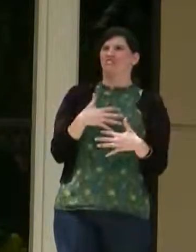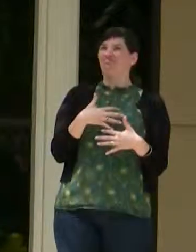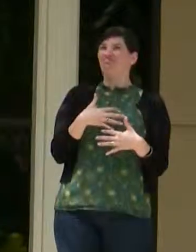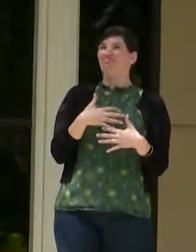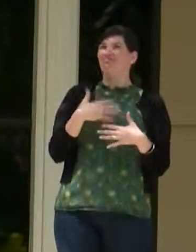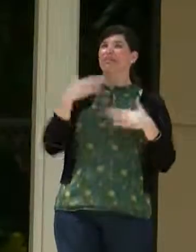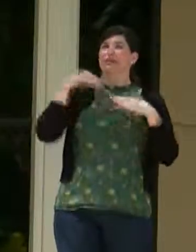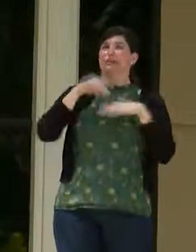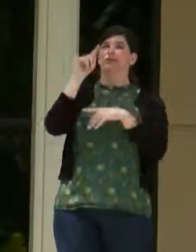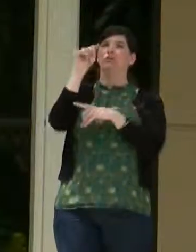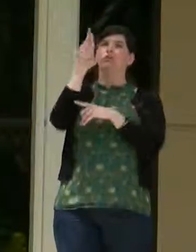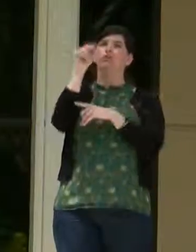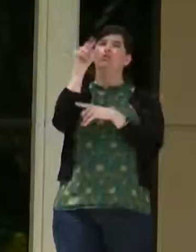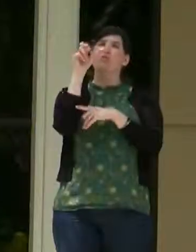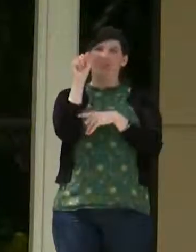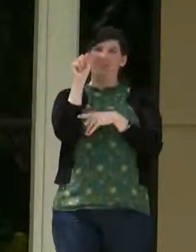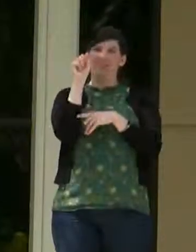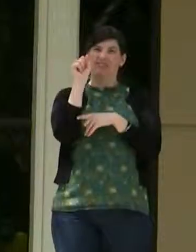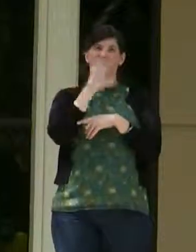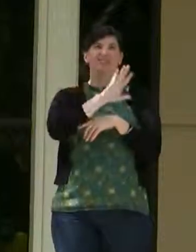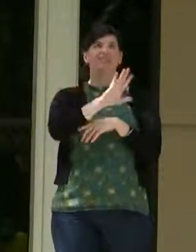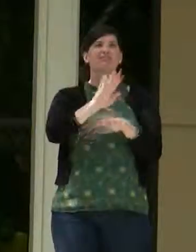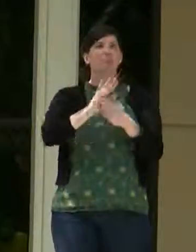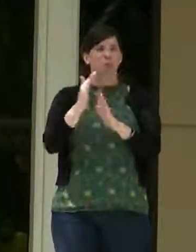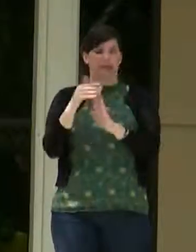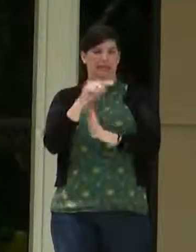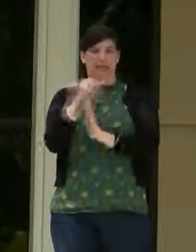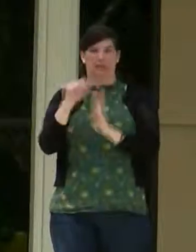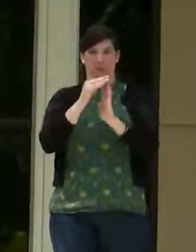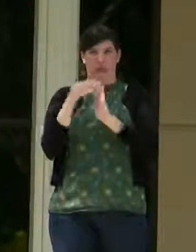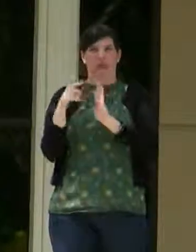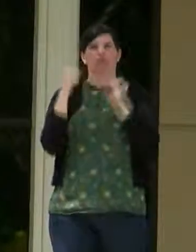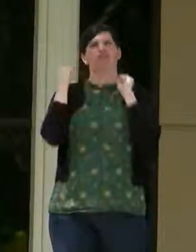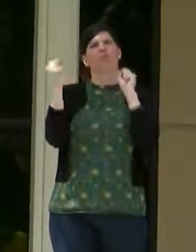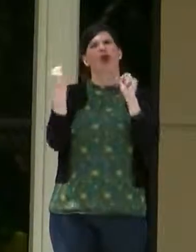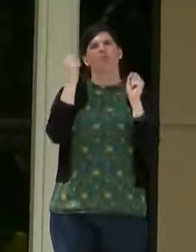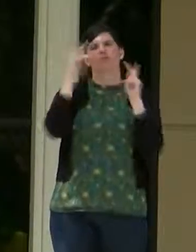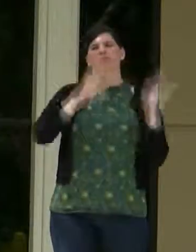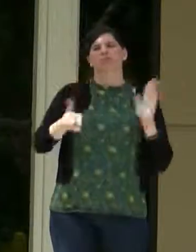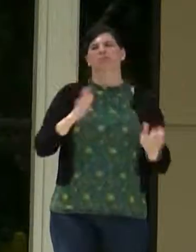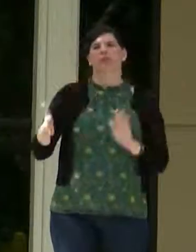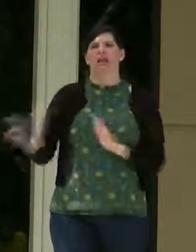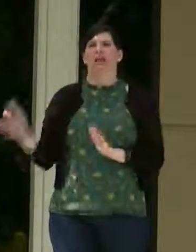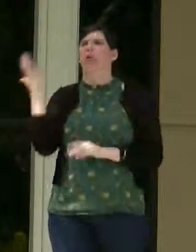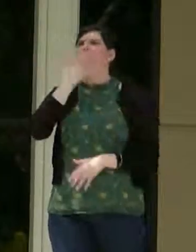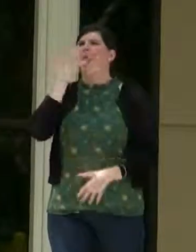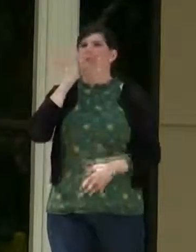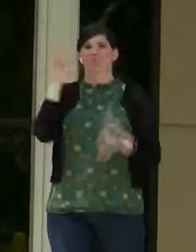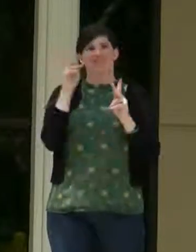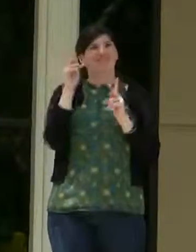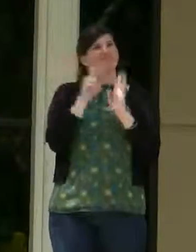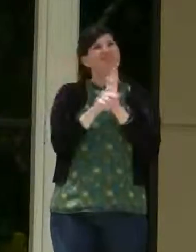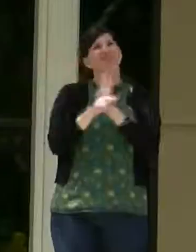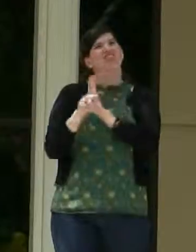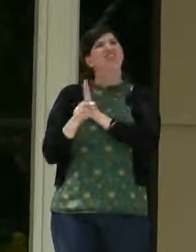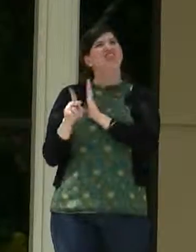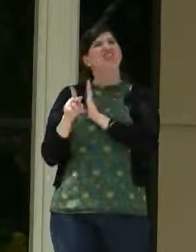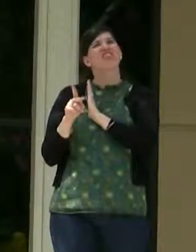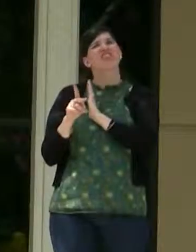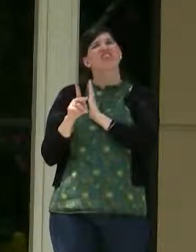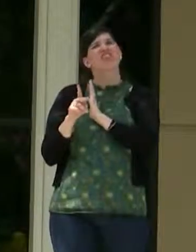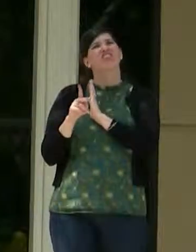in the trans community, there's tons and tons of deaths that happen. People are getting killed here in the United States,